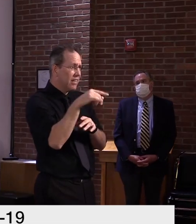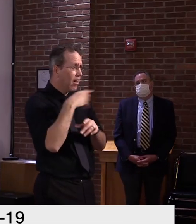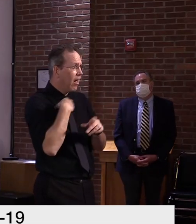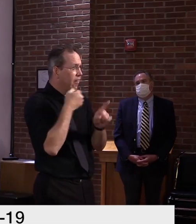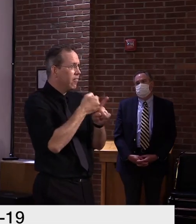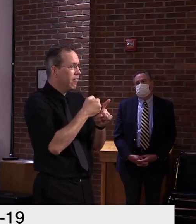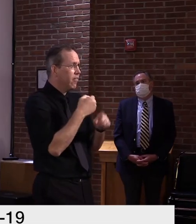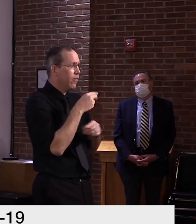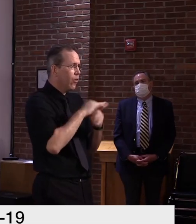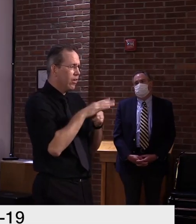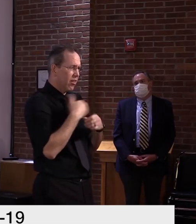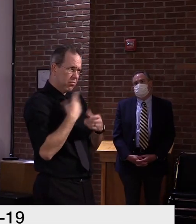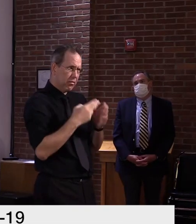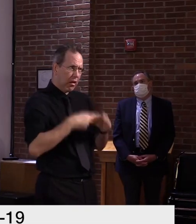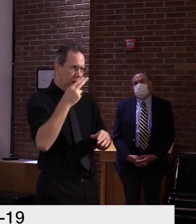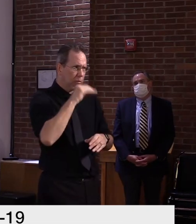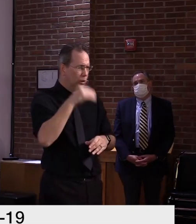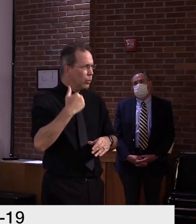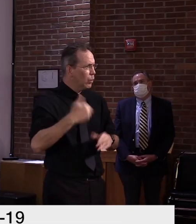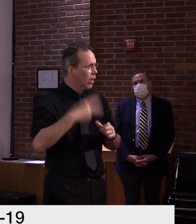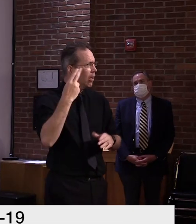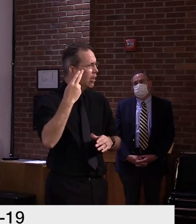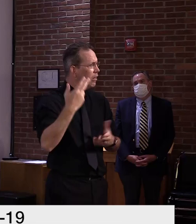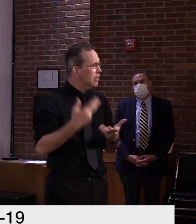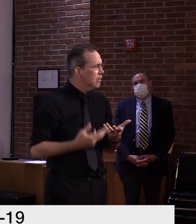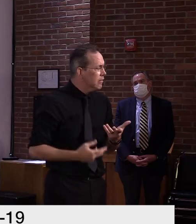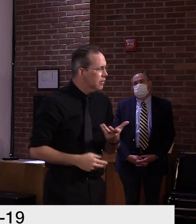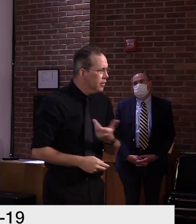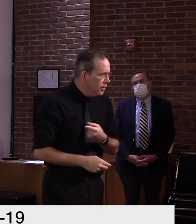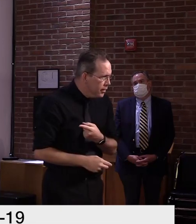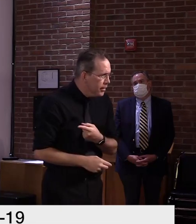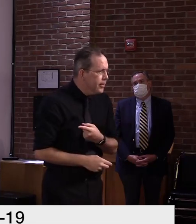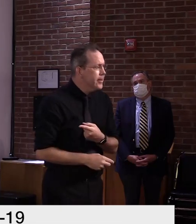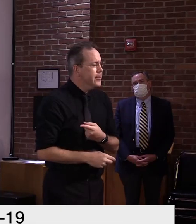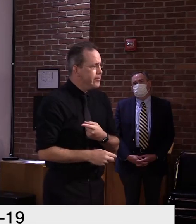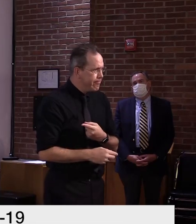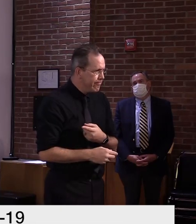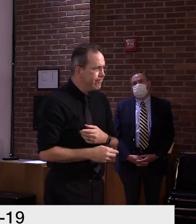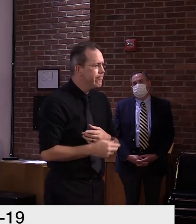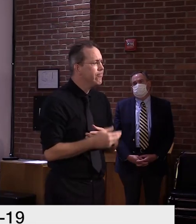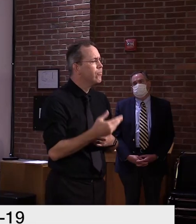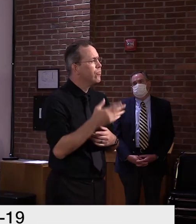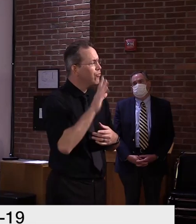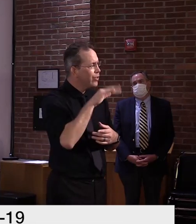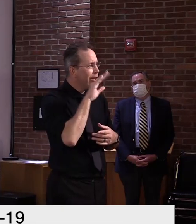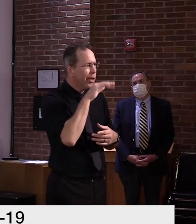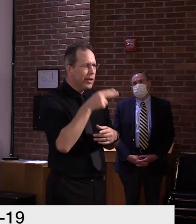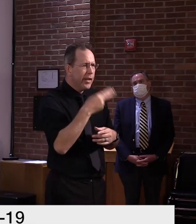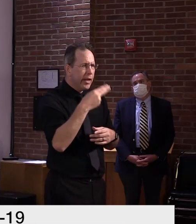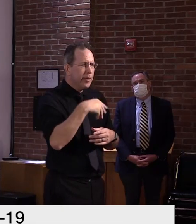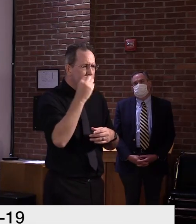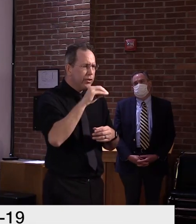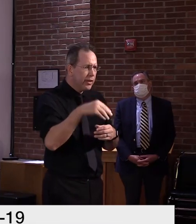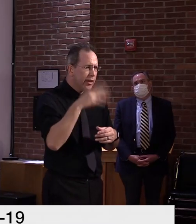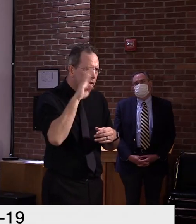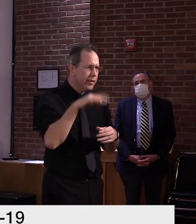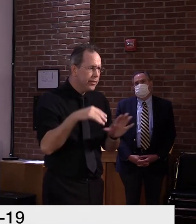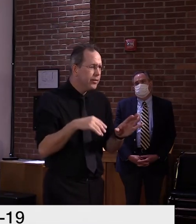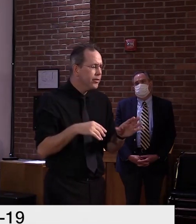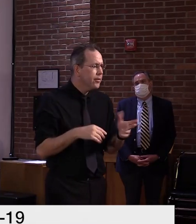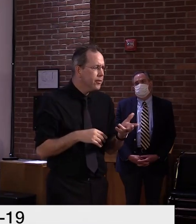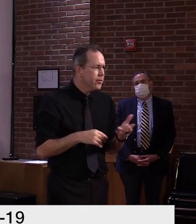I'm with positive tests were reported in the community and people getting concerned and more people showing up and wanting to have a test,